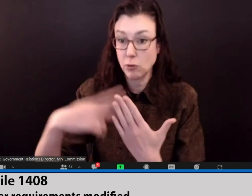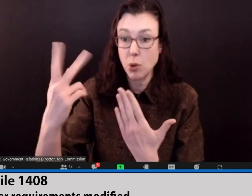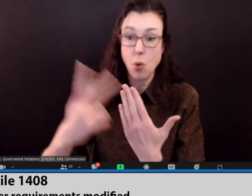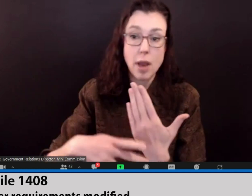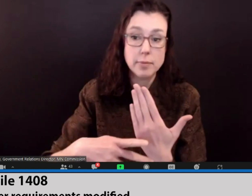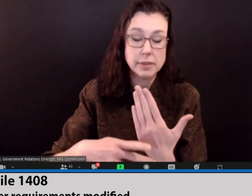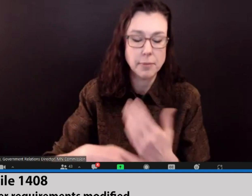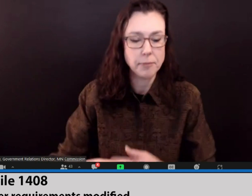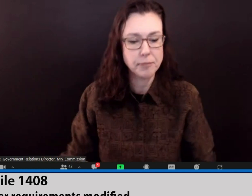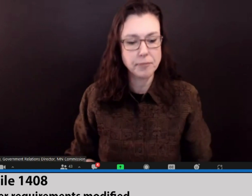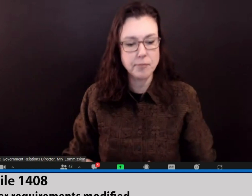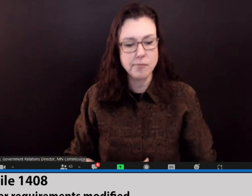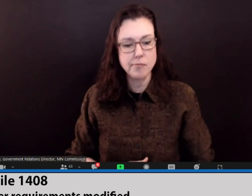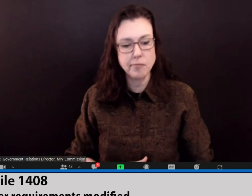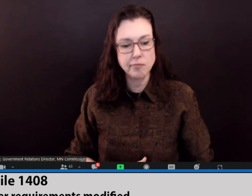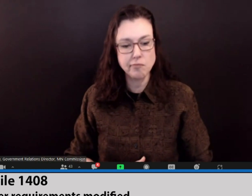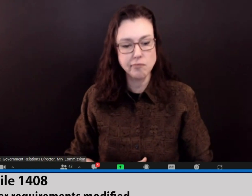of educational programs.